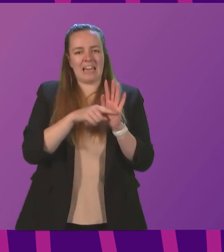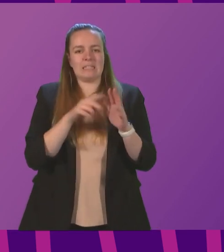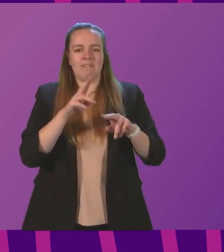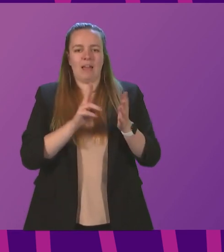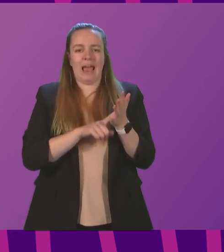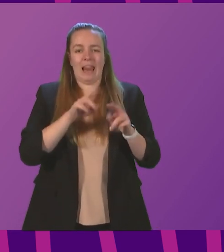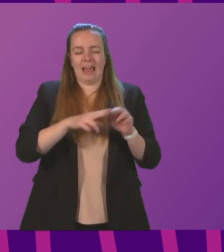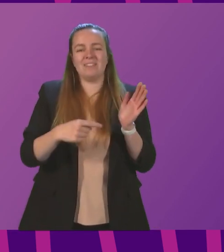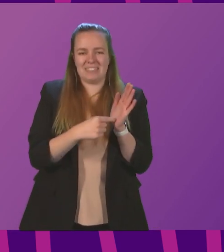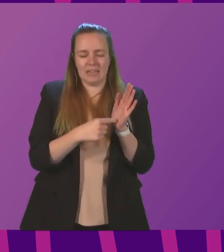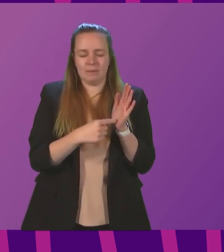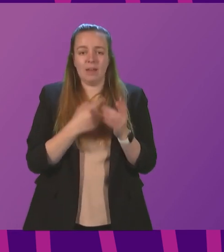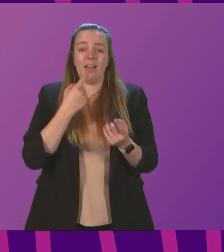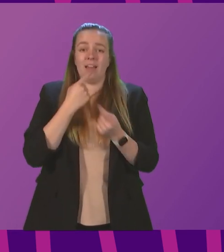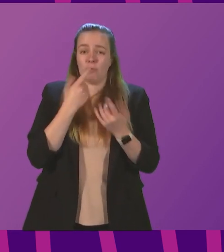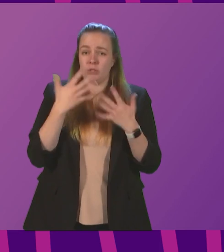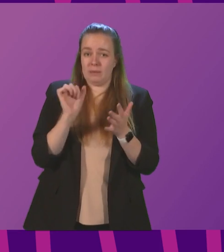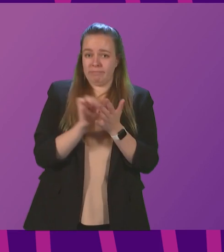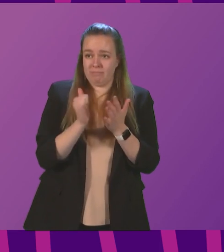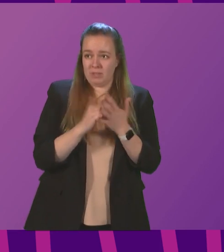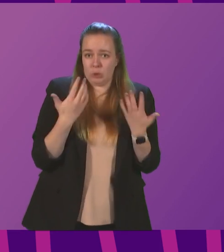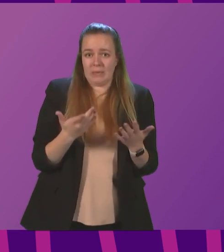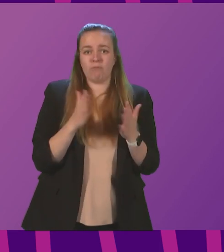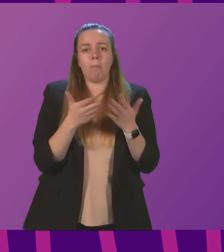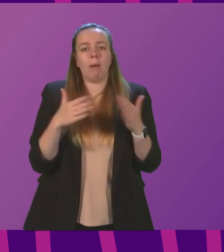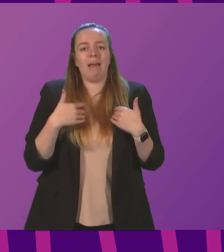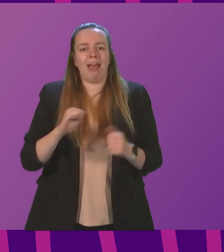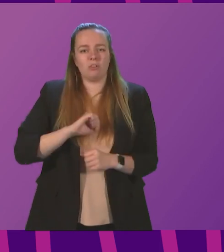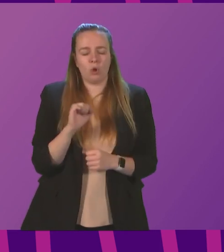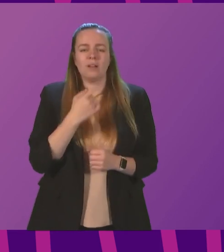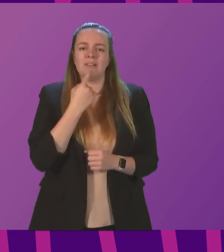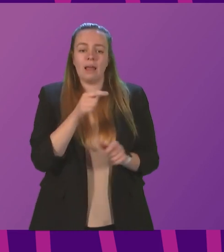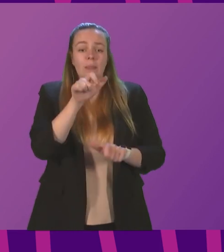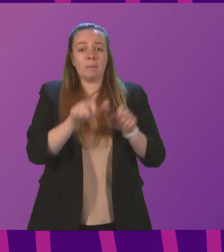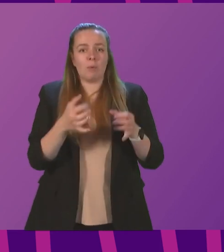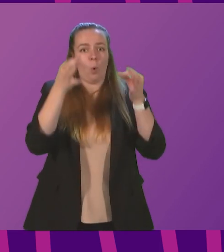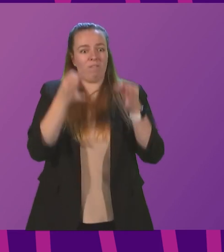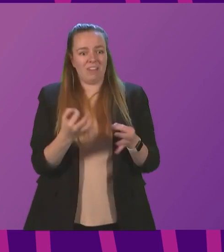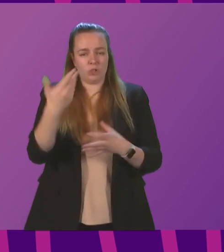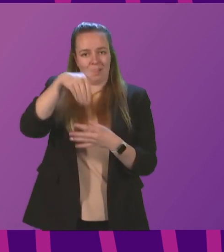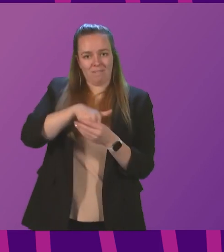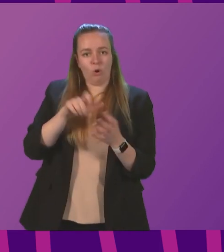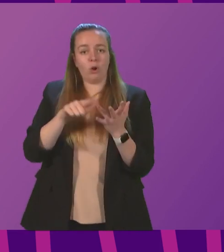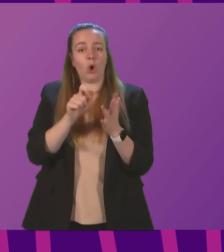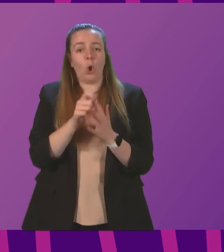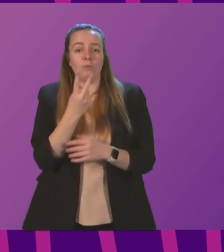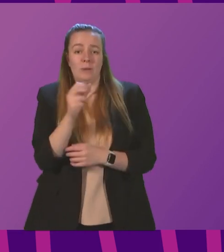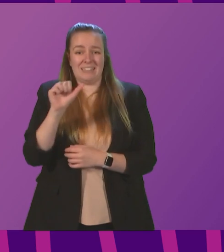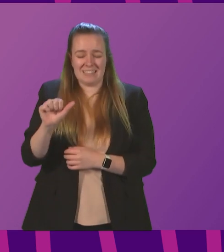Information published earlier today by Public Health Scotland suggests that of the people officially affiliated with COP26,